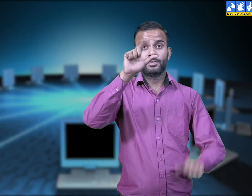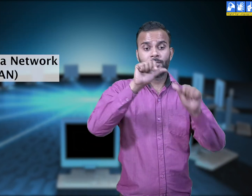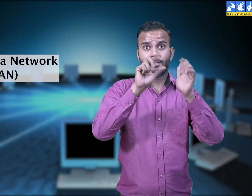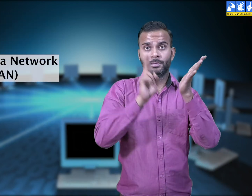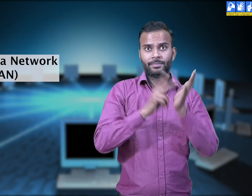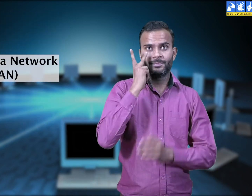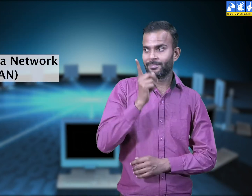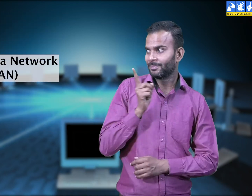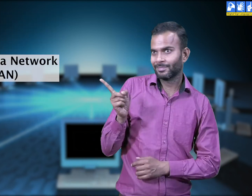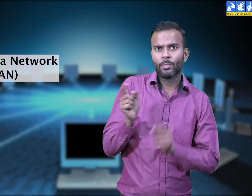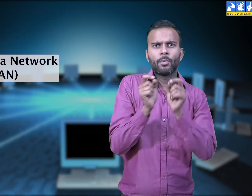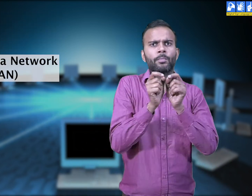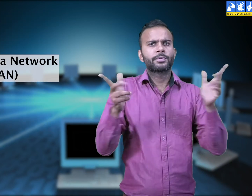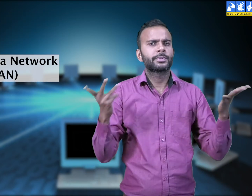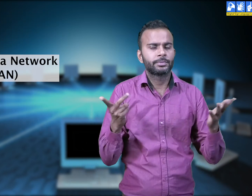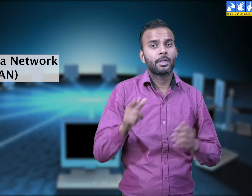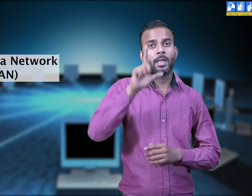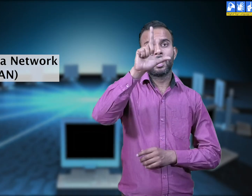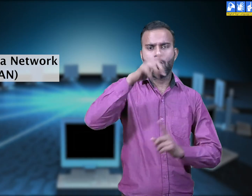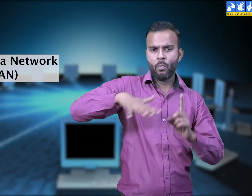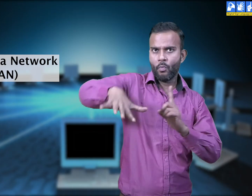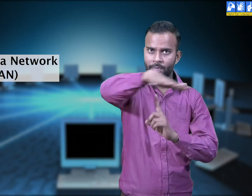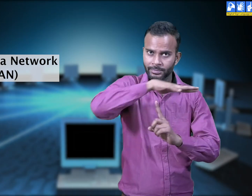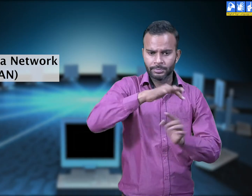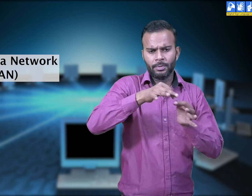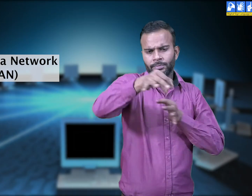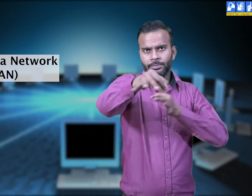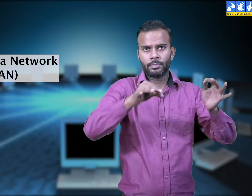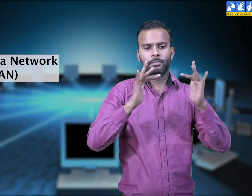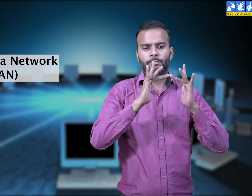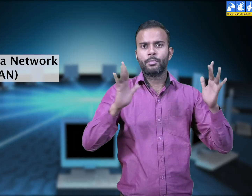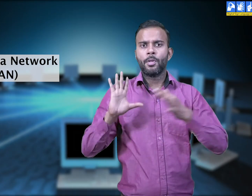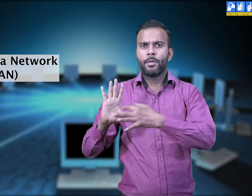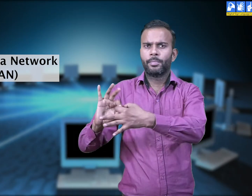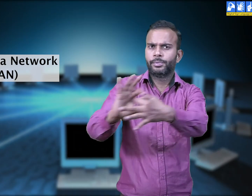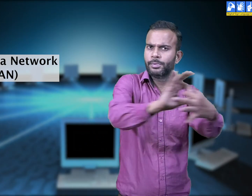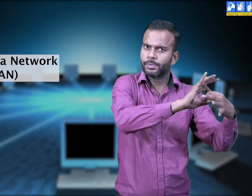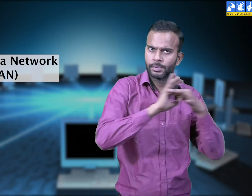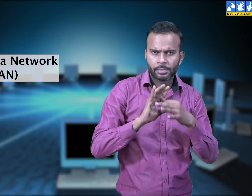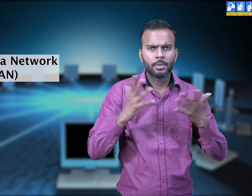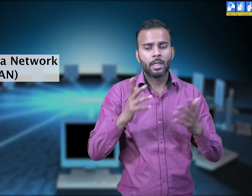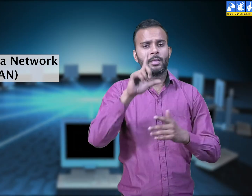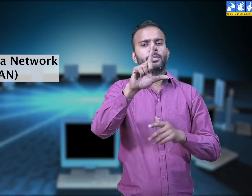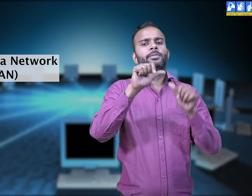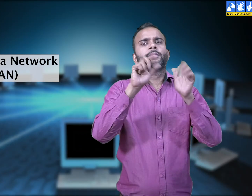The other network type is LEN, which stands for local area network.